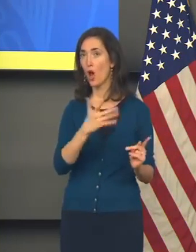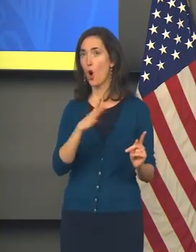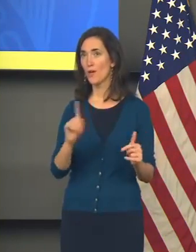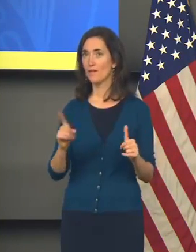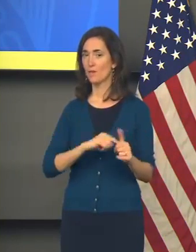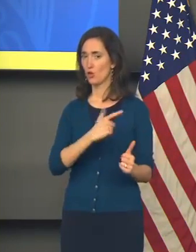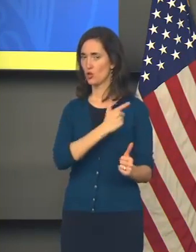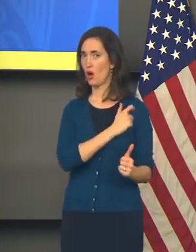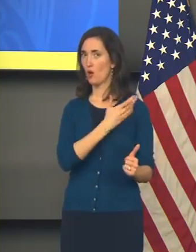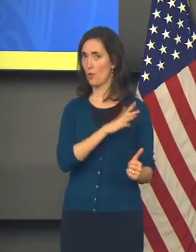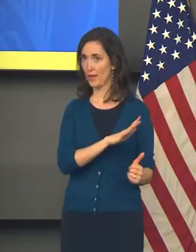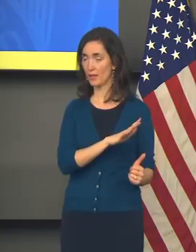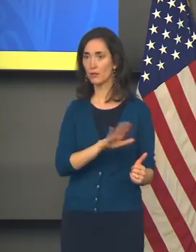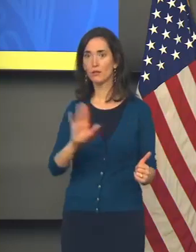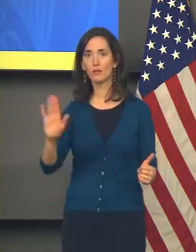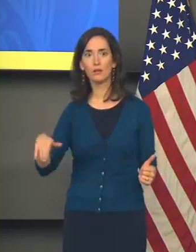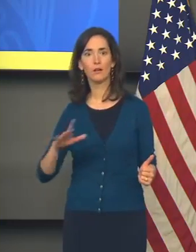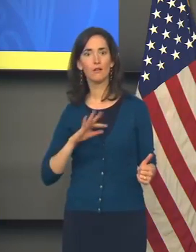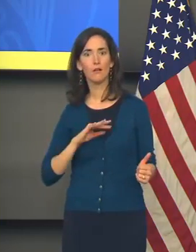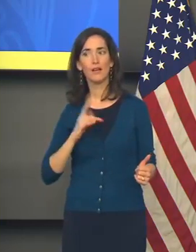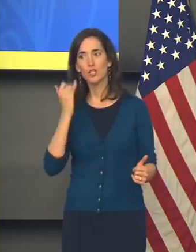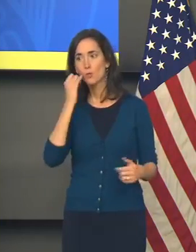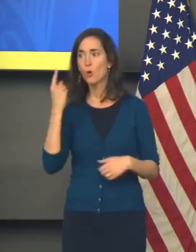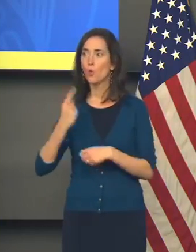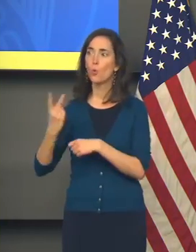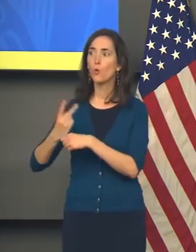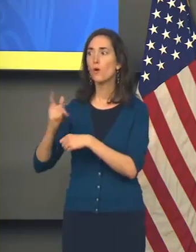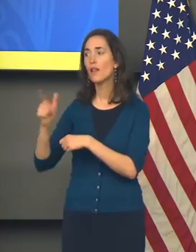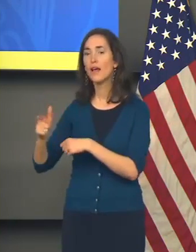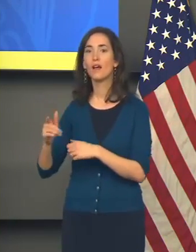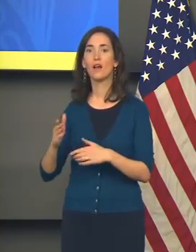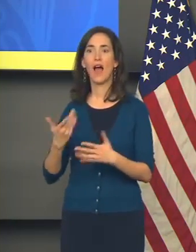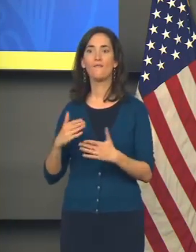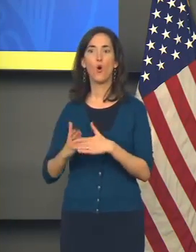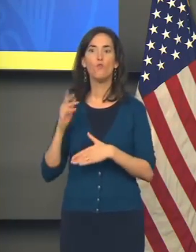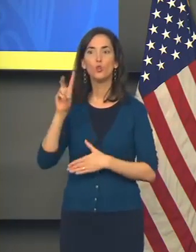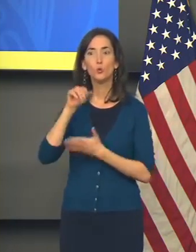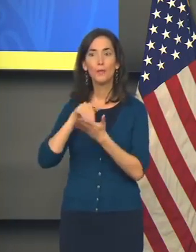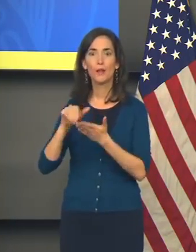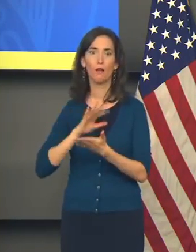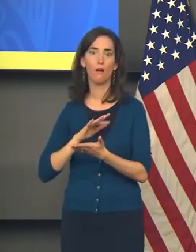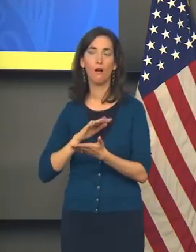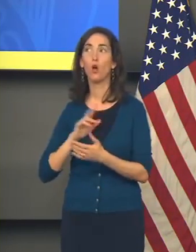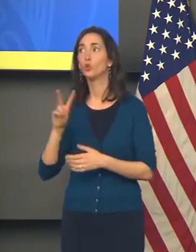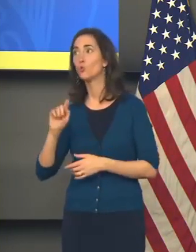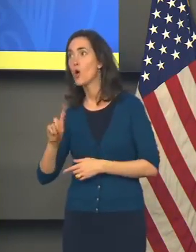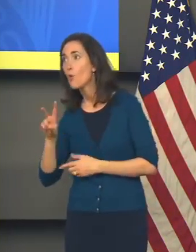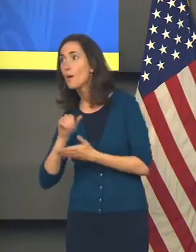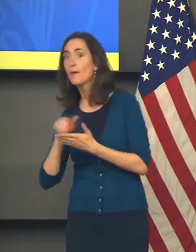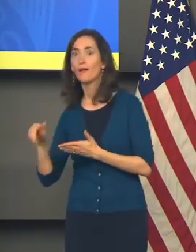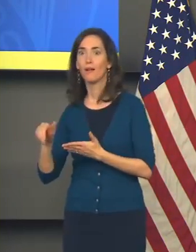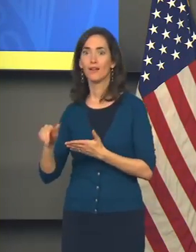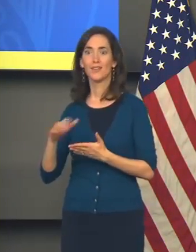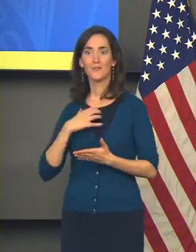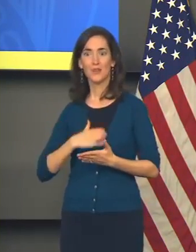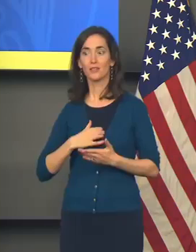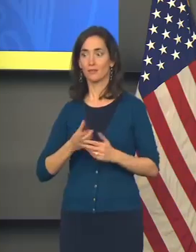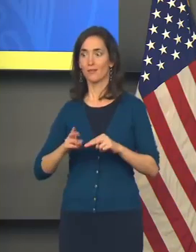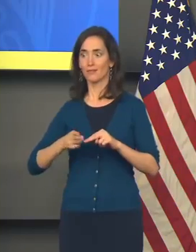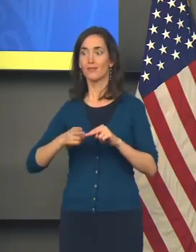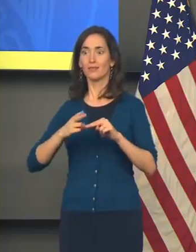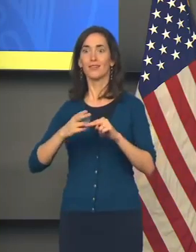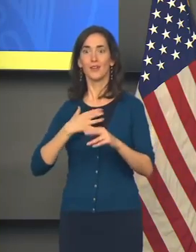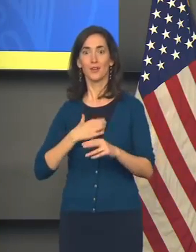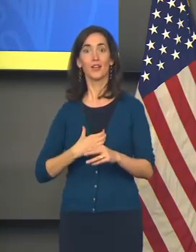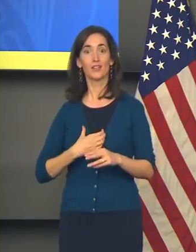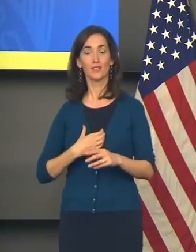shot. Wouldn't it be great if in a few days we could say we're over two million and then we're over two point one million and we just we keep going. So